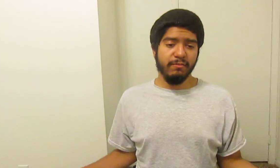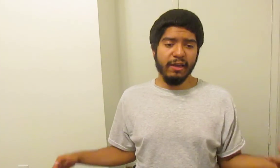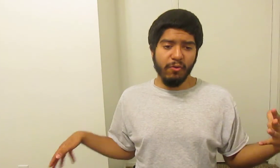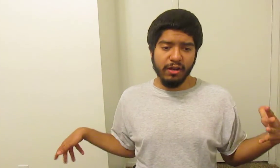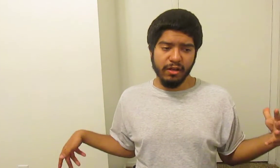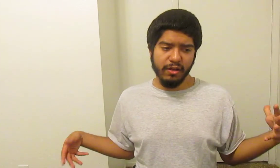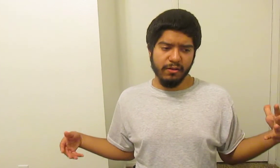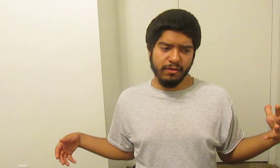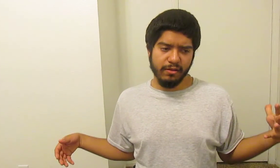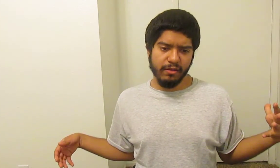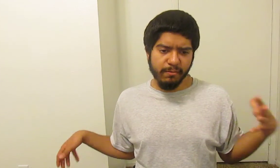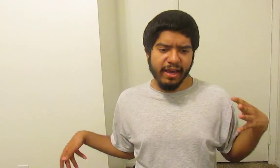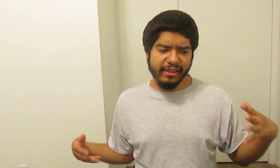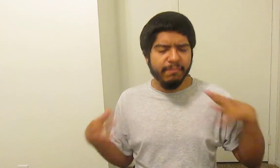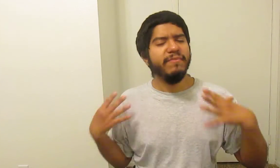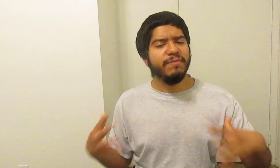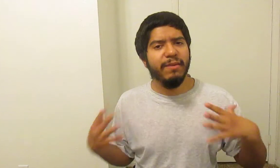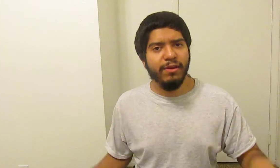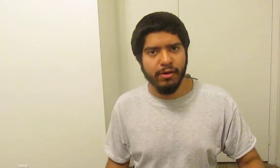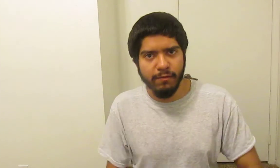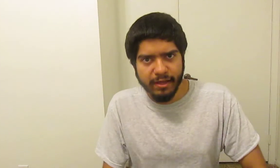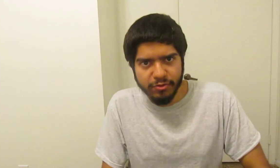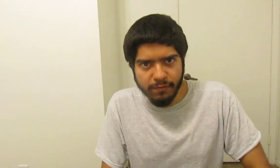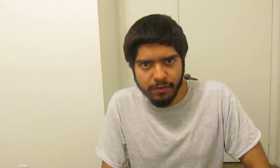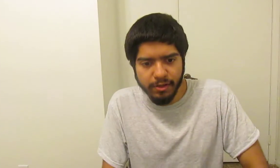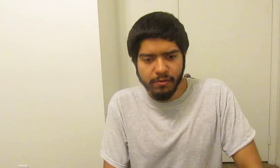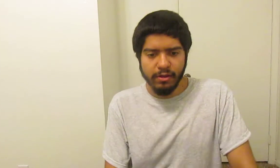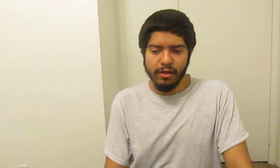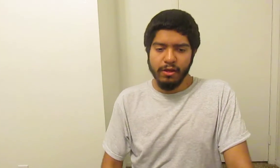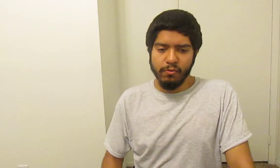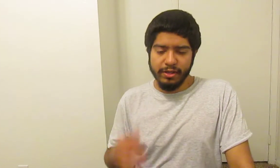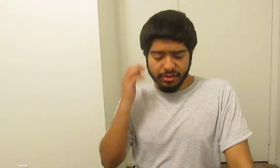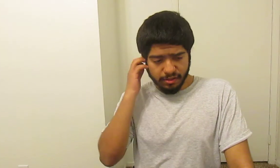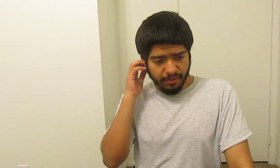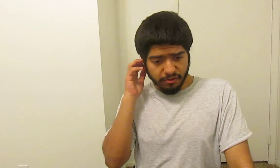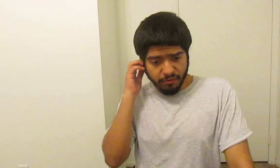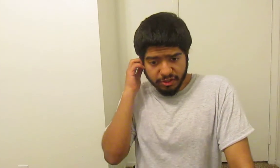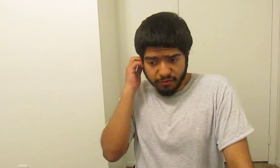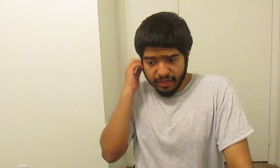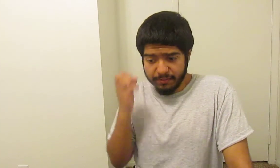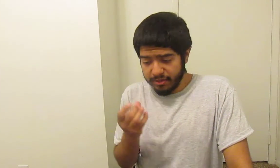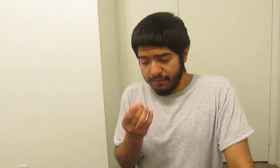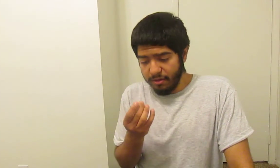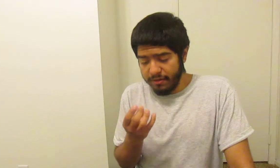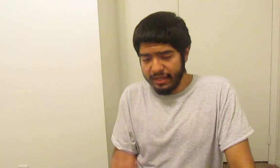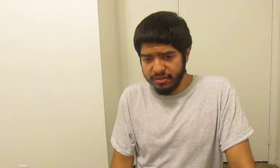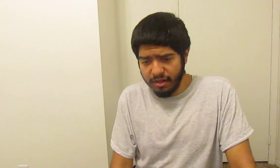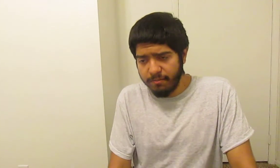you might want to, you might, this might be a bit of an entry for you, which, I mean, there's no issue with that. I'm just giving you all the heads up.